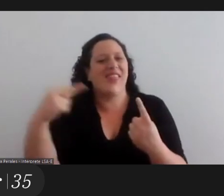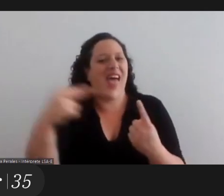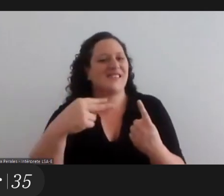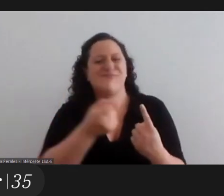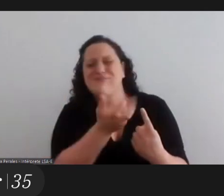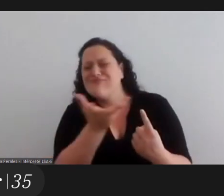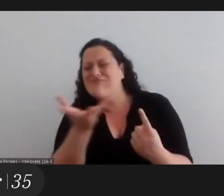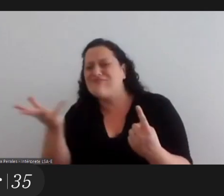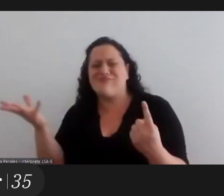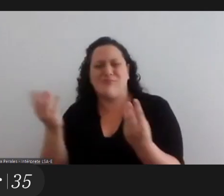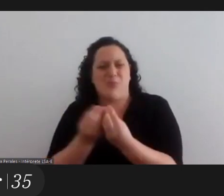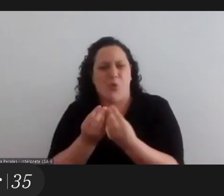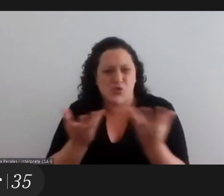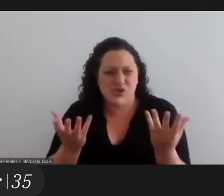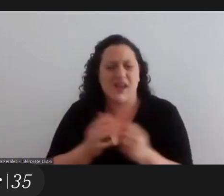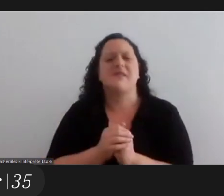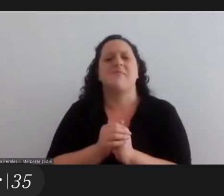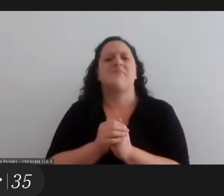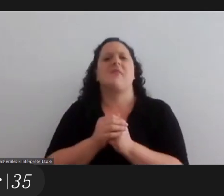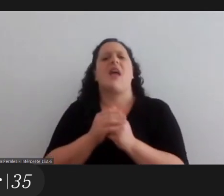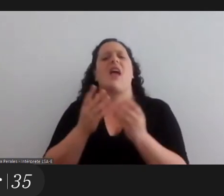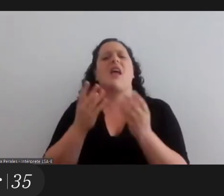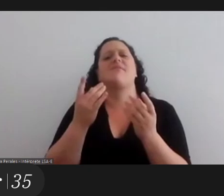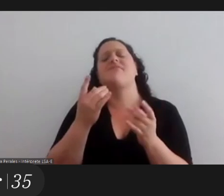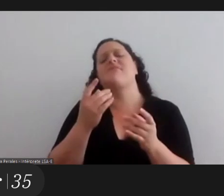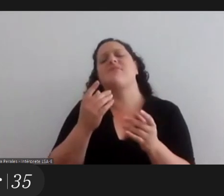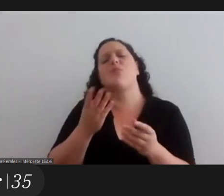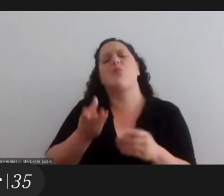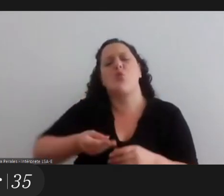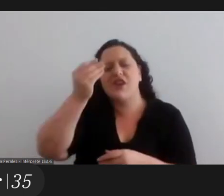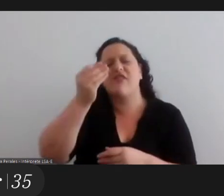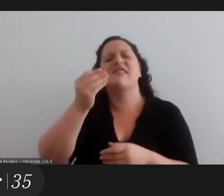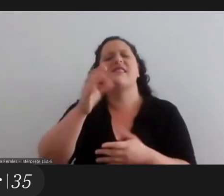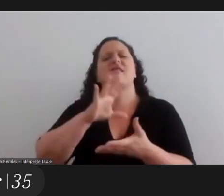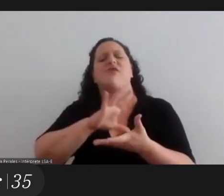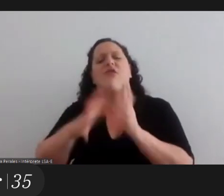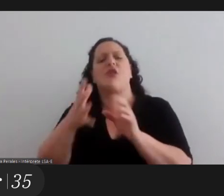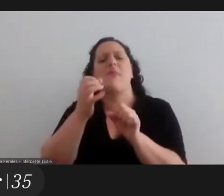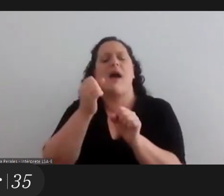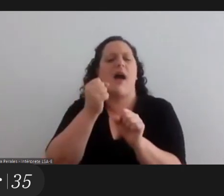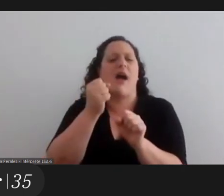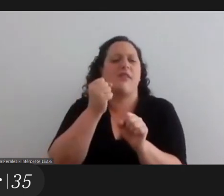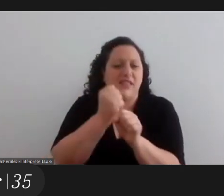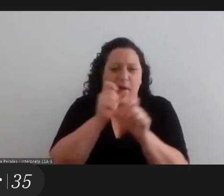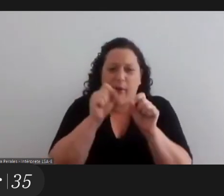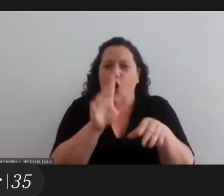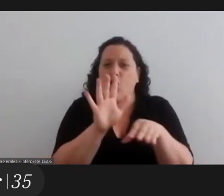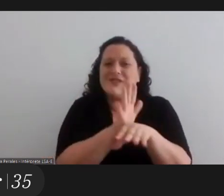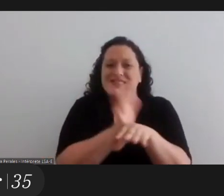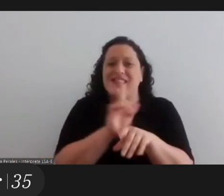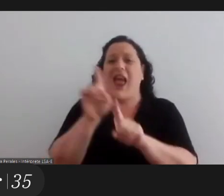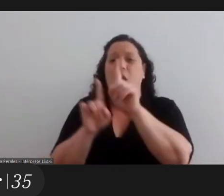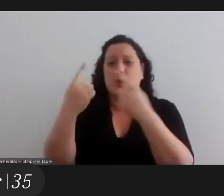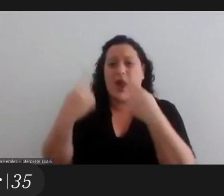gazes what is outside the frame of the